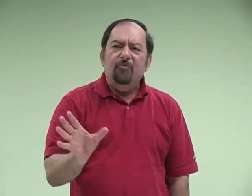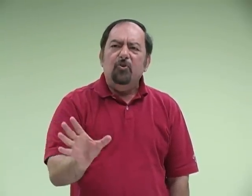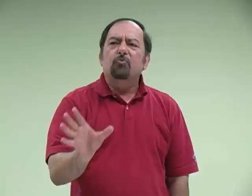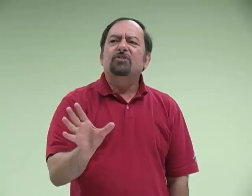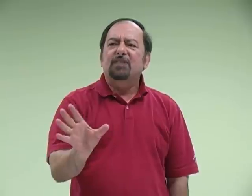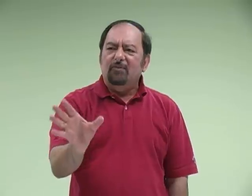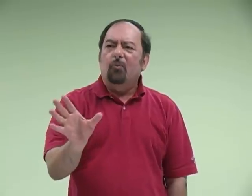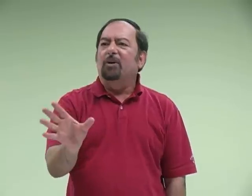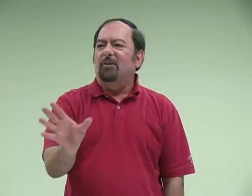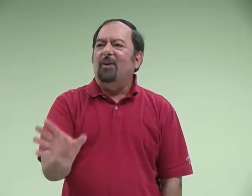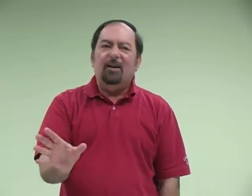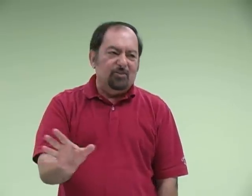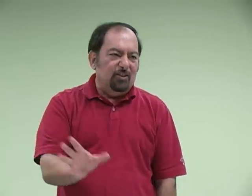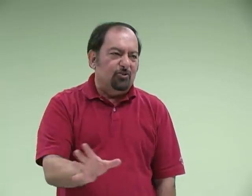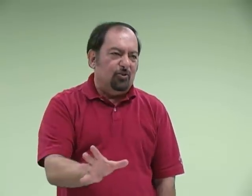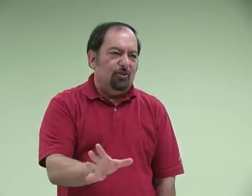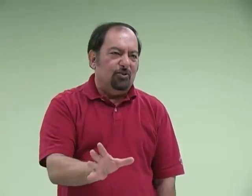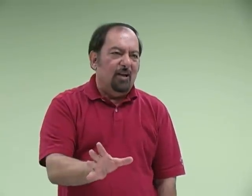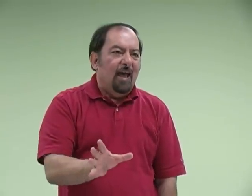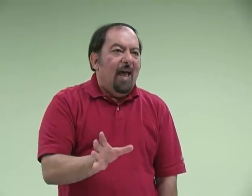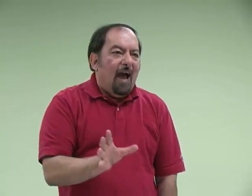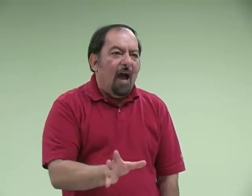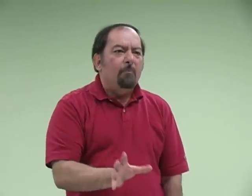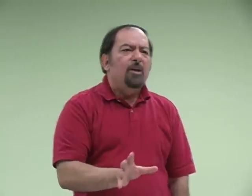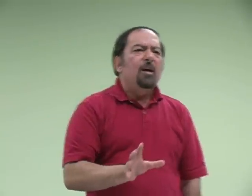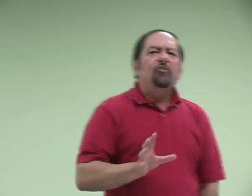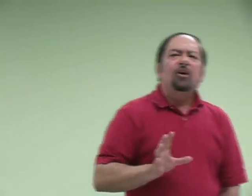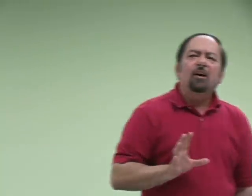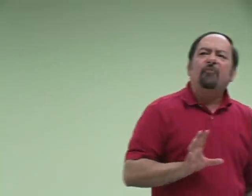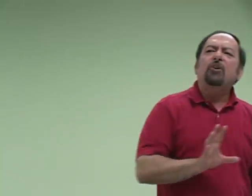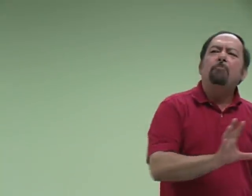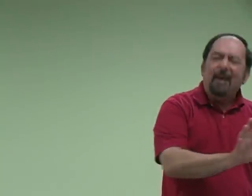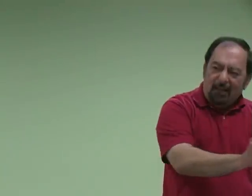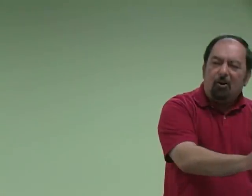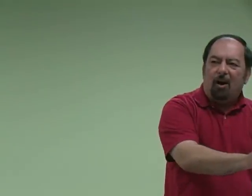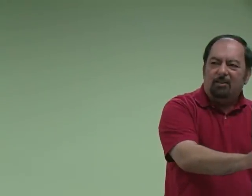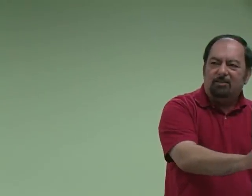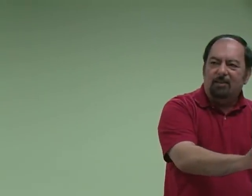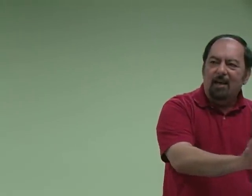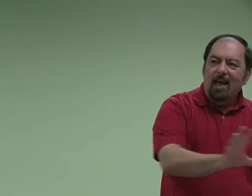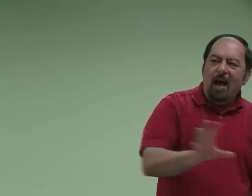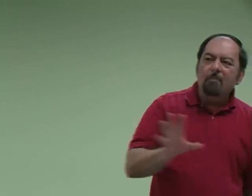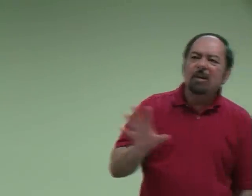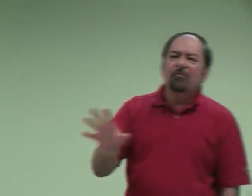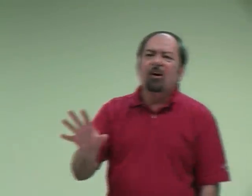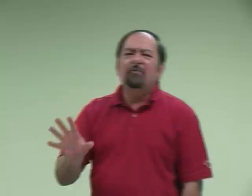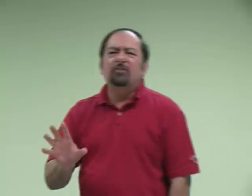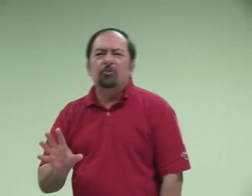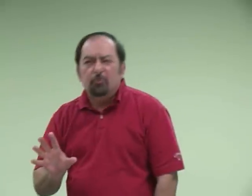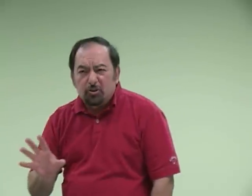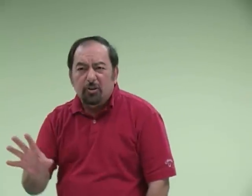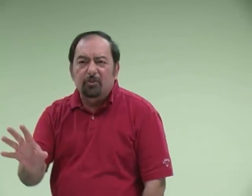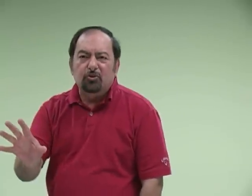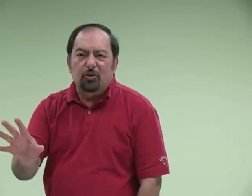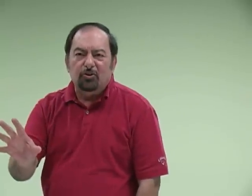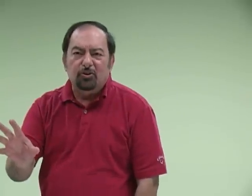have you received the word of knowledge in the church? How many have you got after Pentecost? How many have got after the tradition of the church?